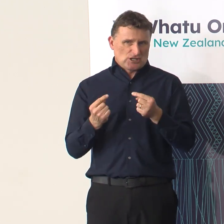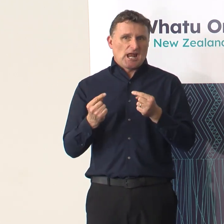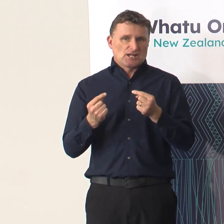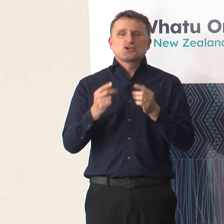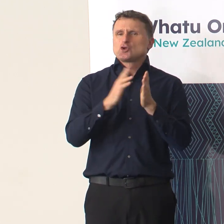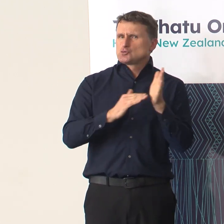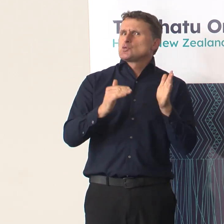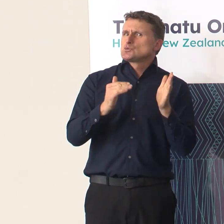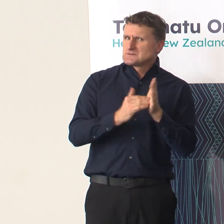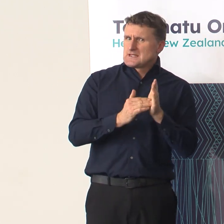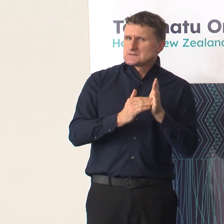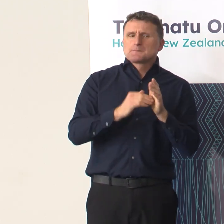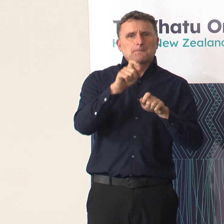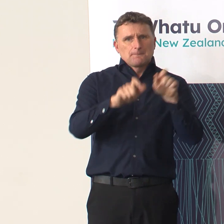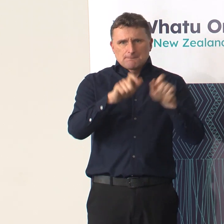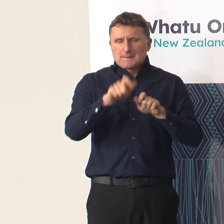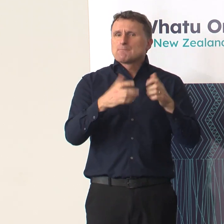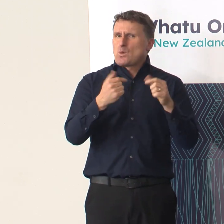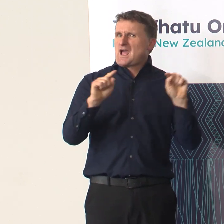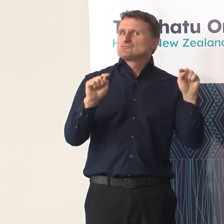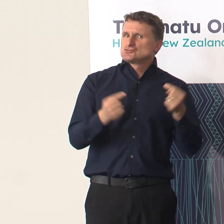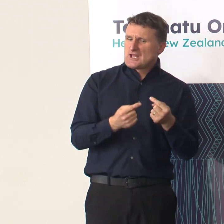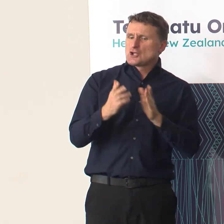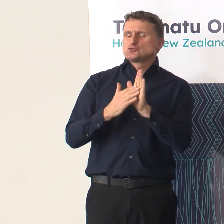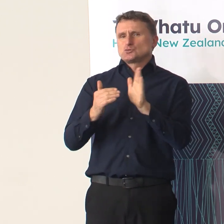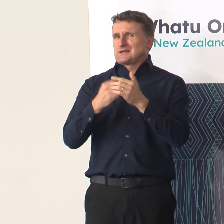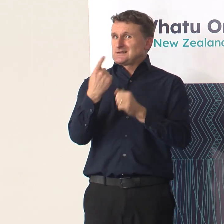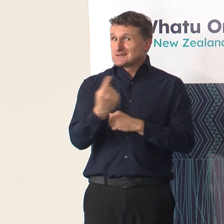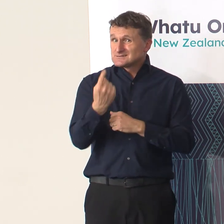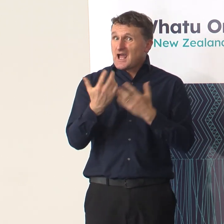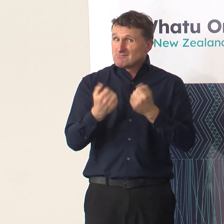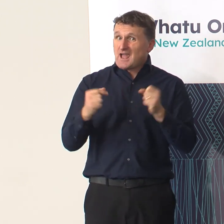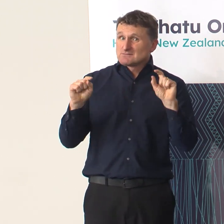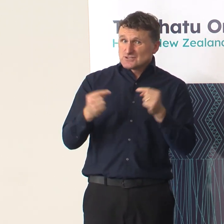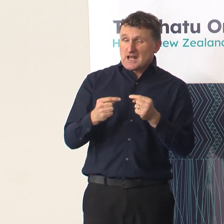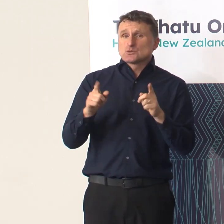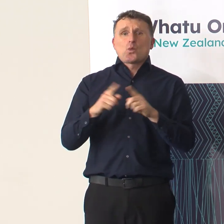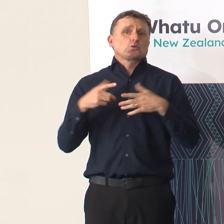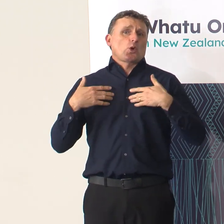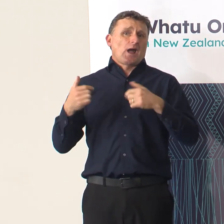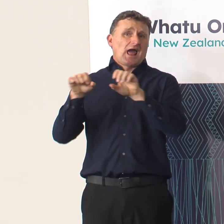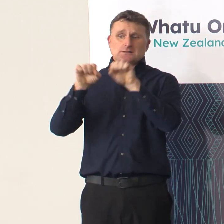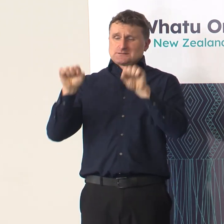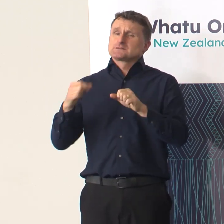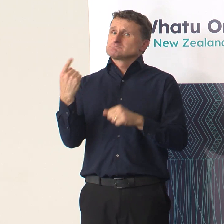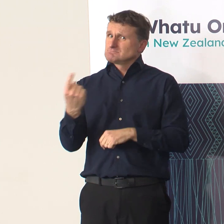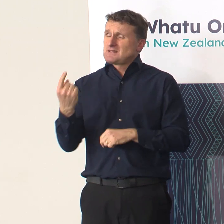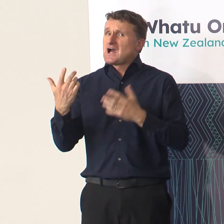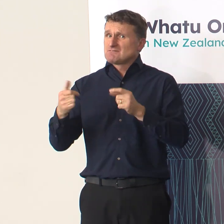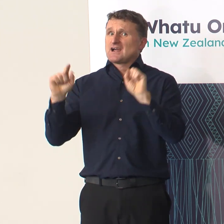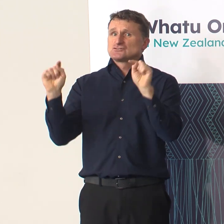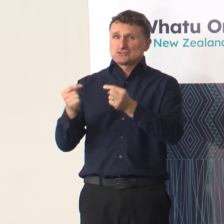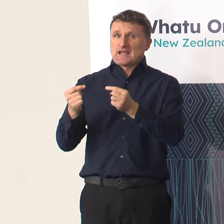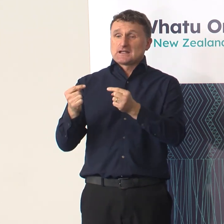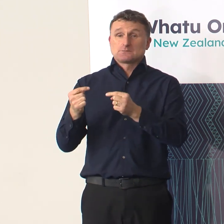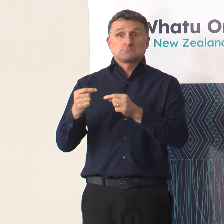as communities and the health system, health system in particular, has been, you know, really tasked with